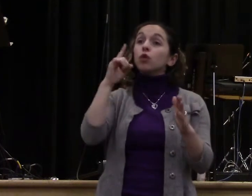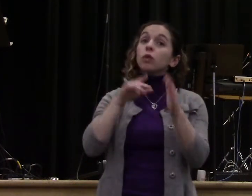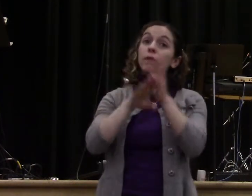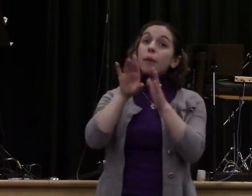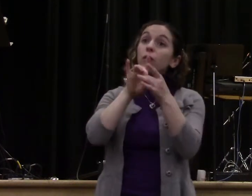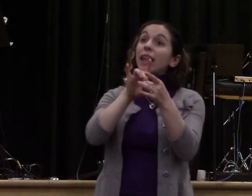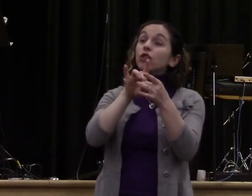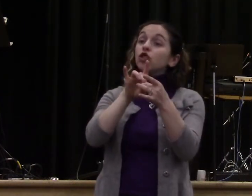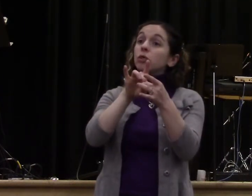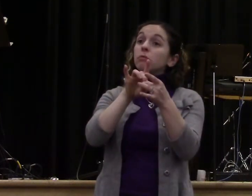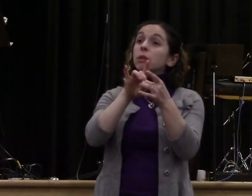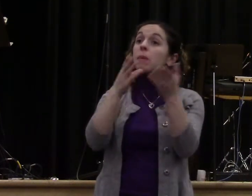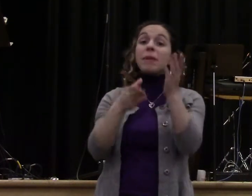Because relationships are messy.